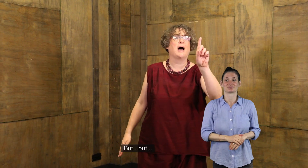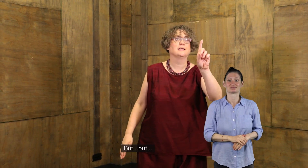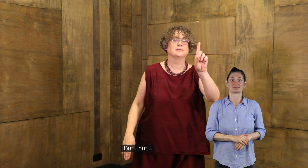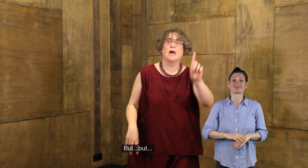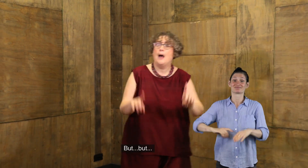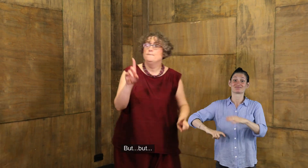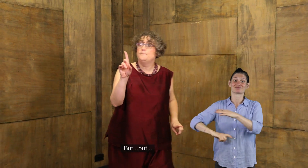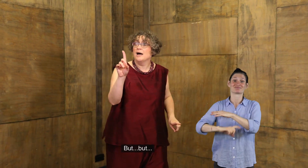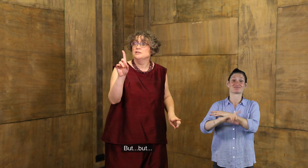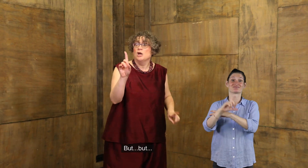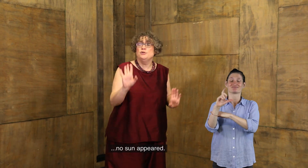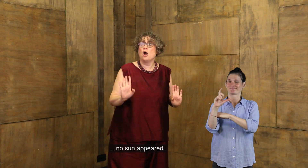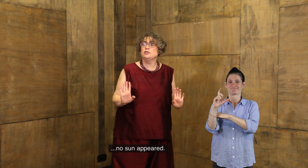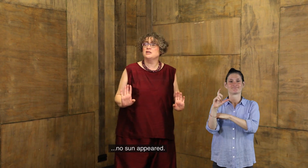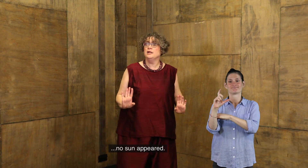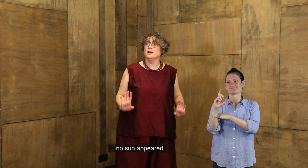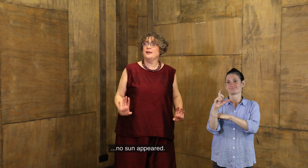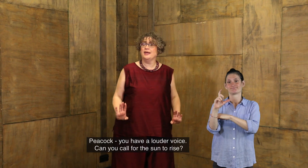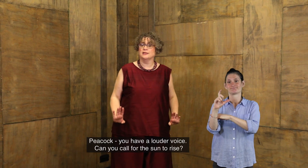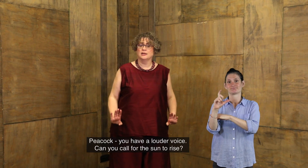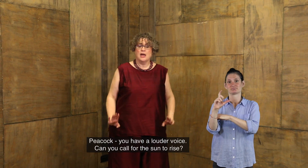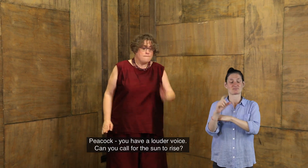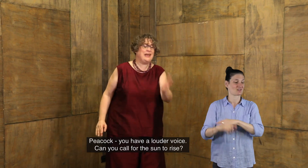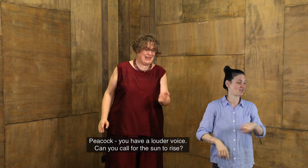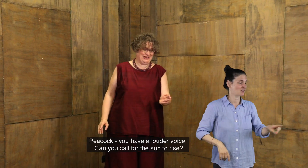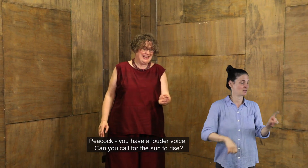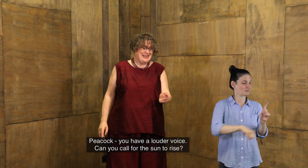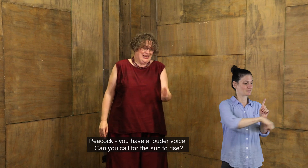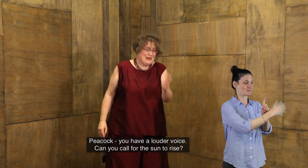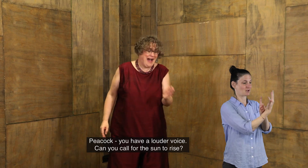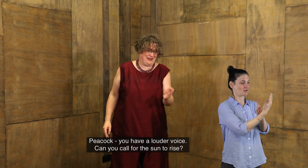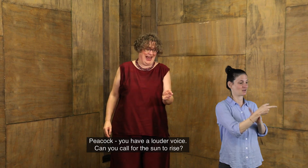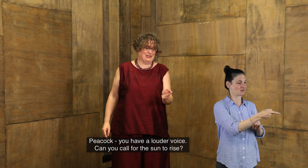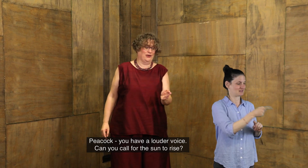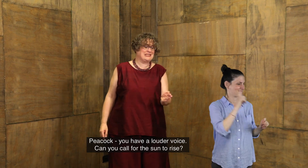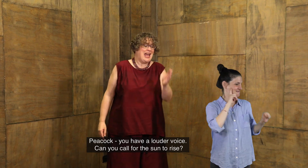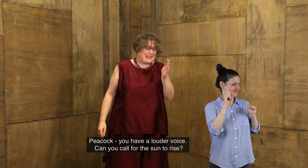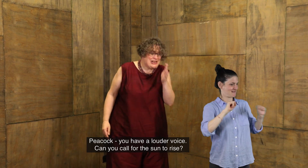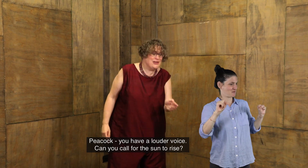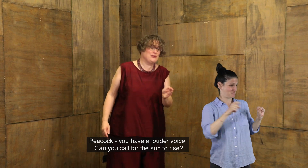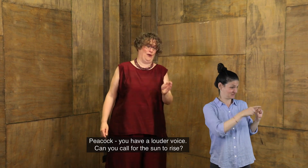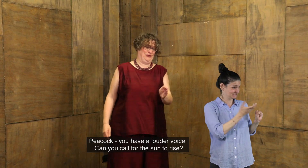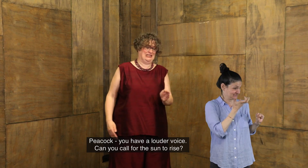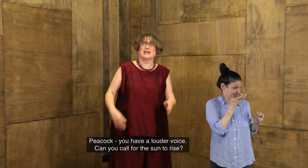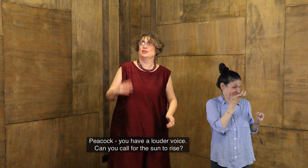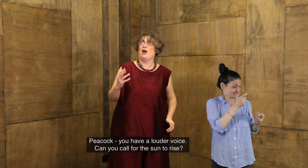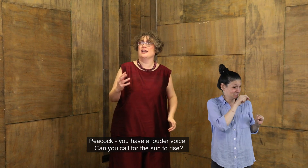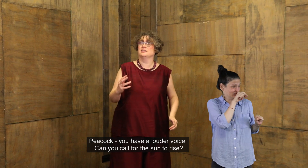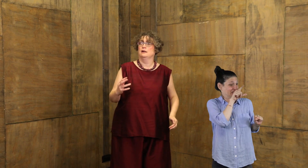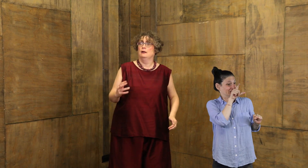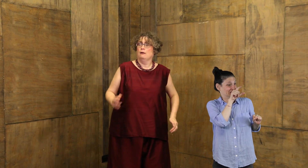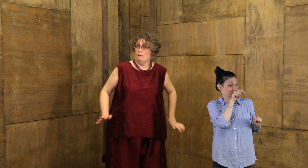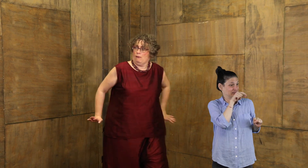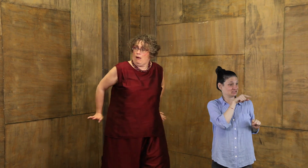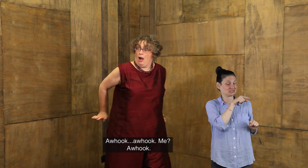But, but, No sun appeared. Peacock, you have a louder voice. Can you call for the sun to